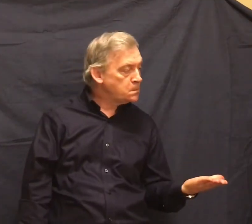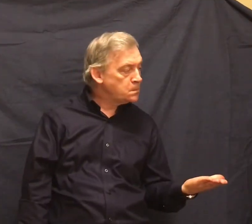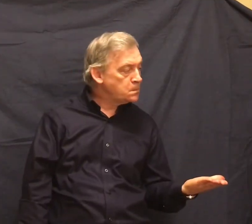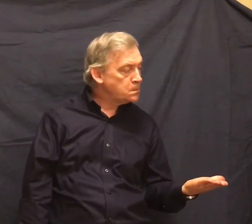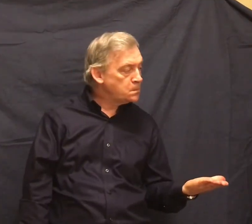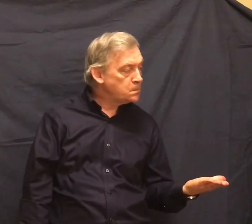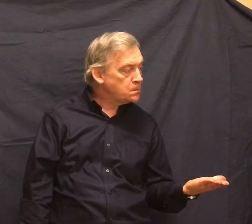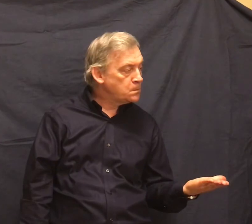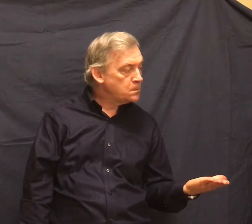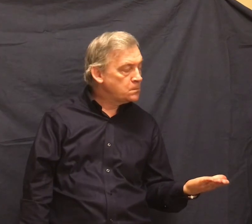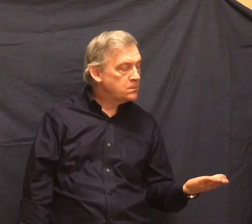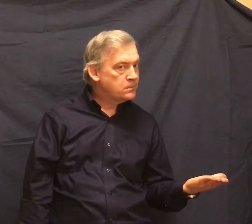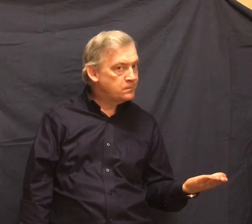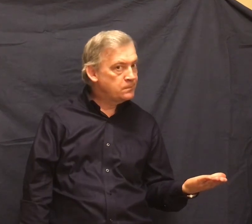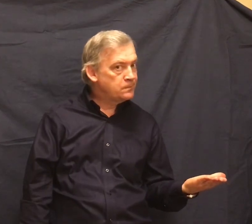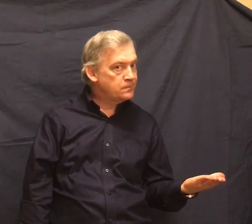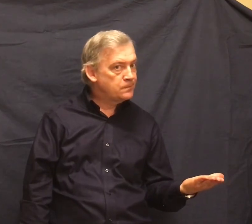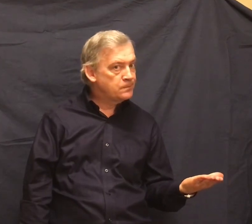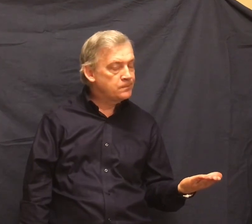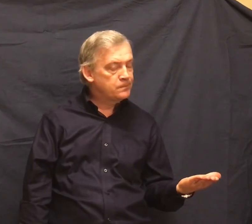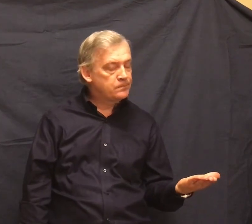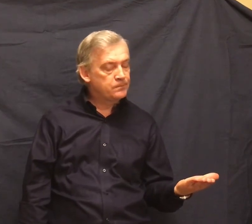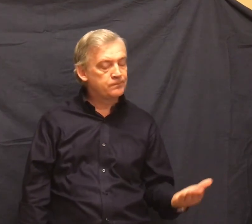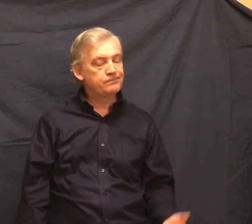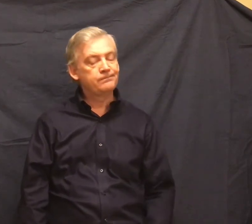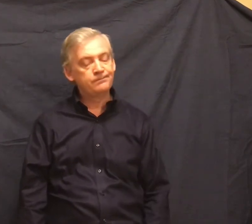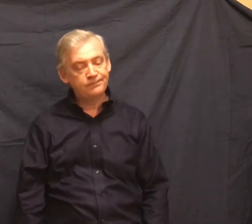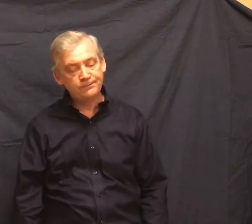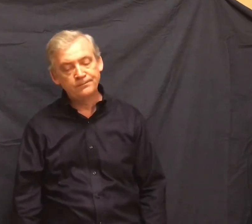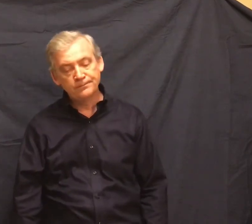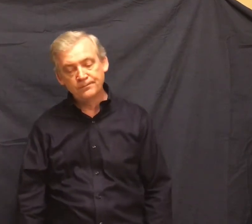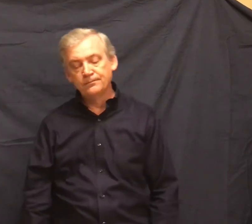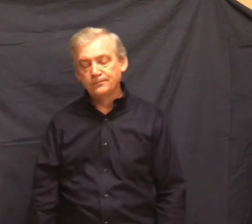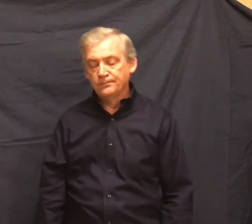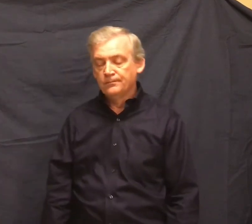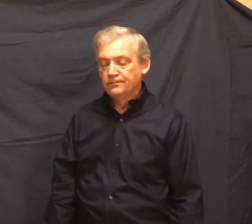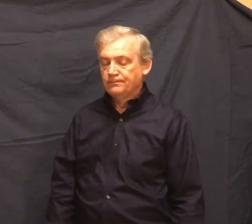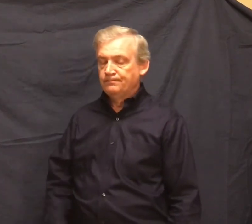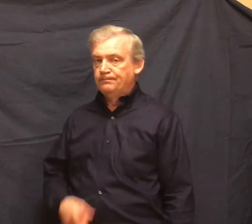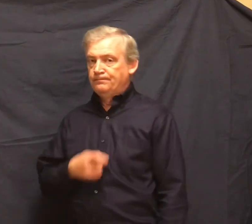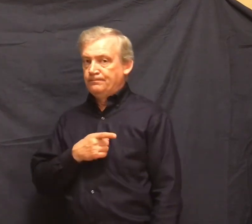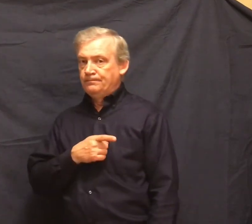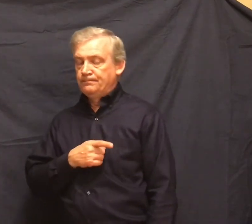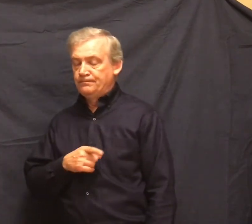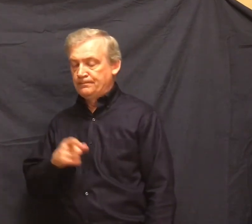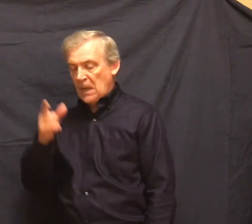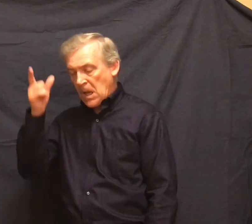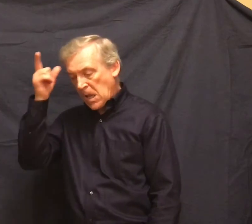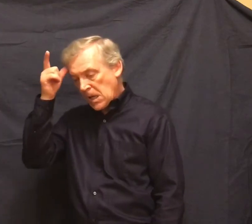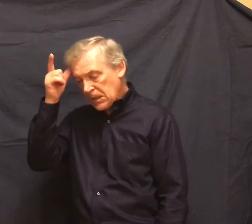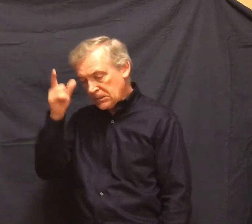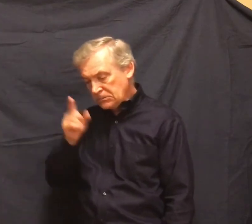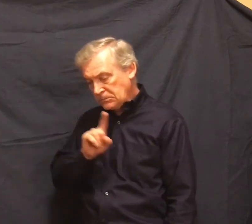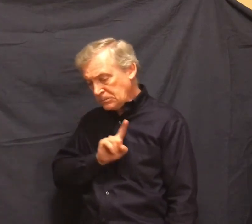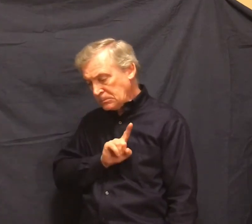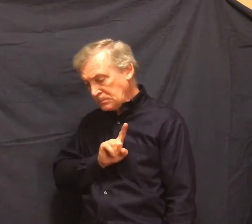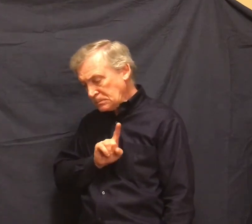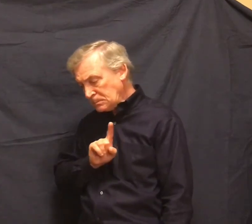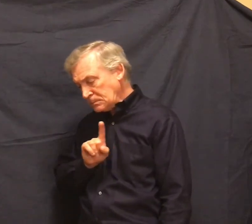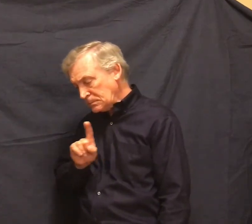Slowly, like a terrier who doesn't want to bring a ball to its master, Lenny approached, drew back, approached